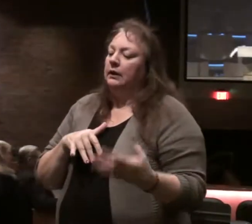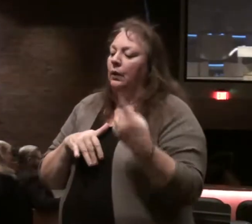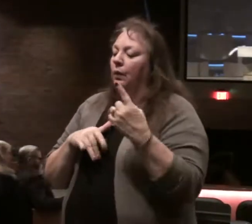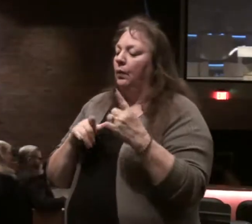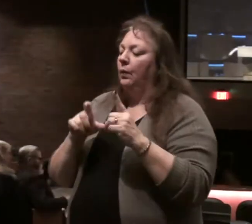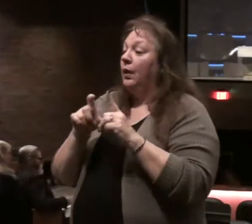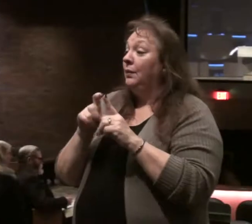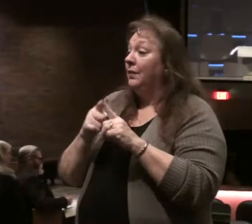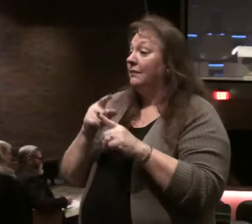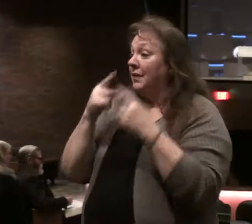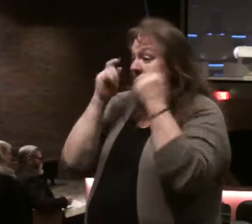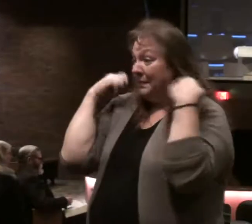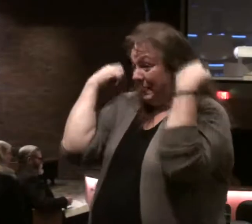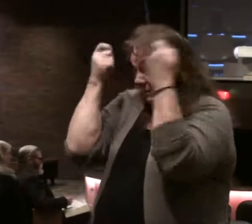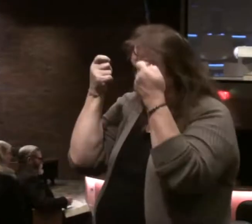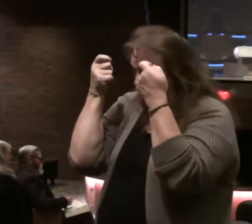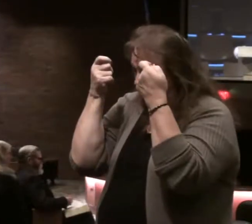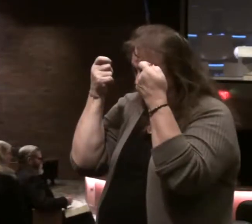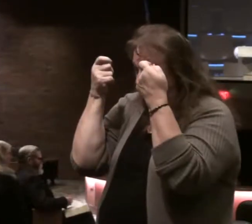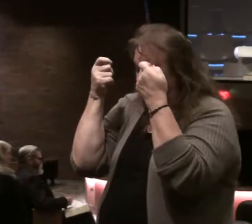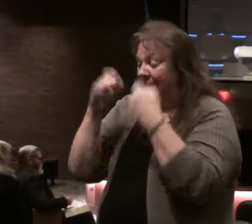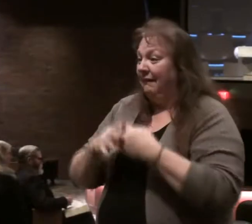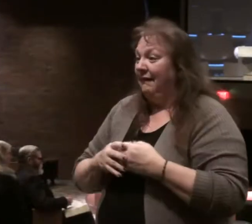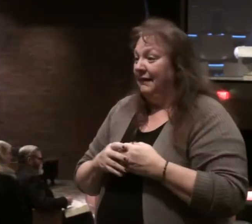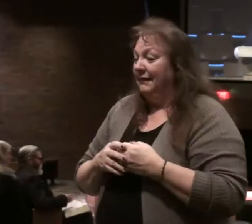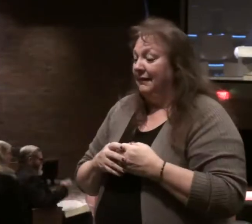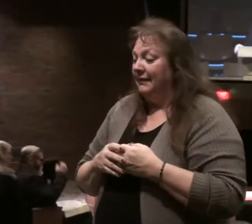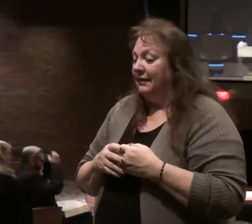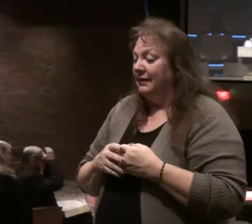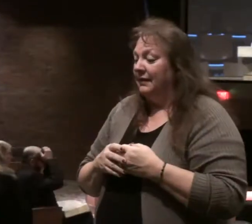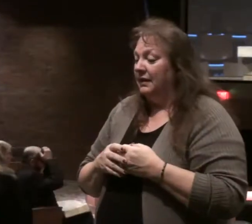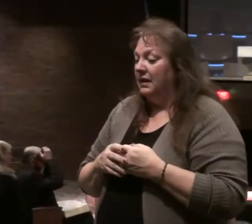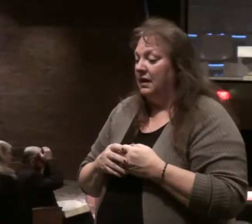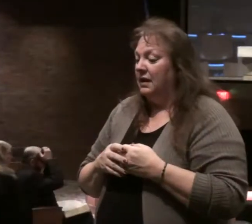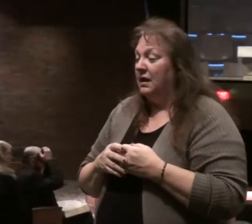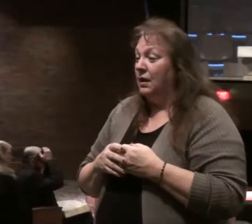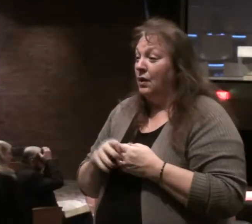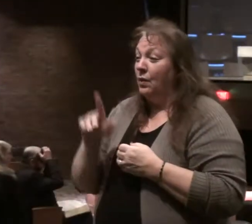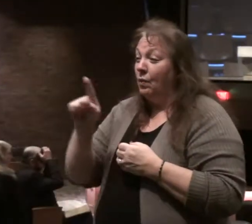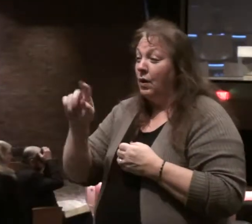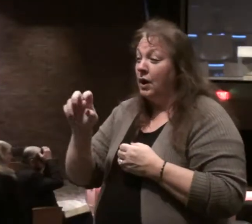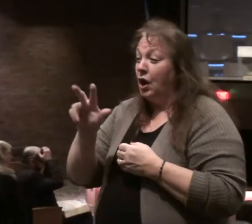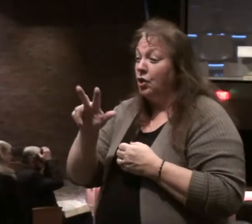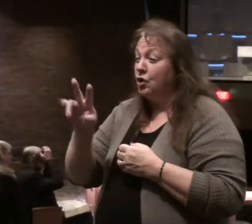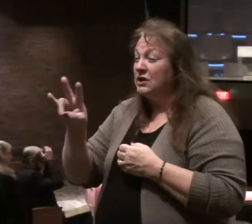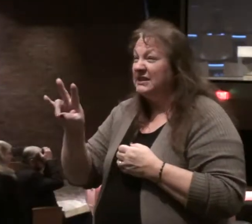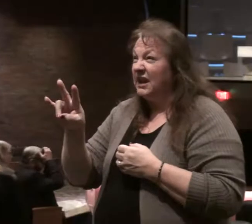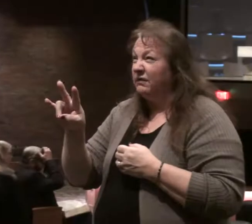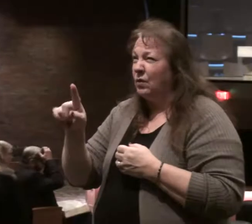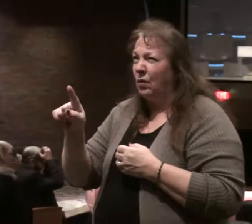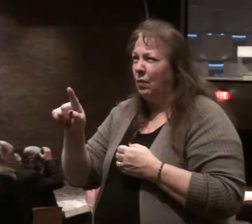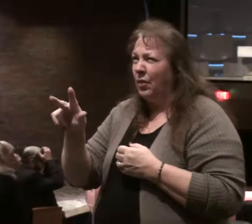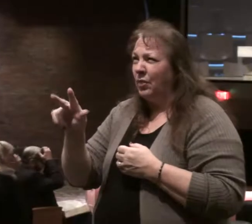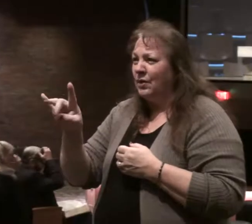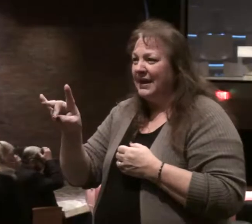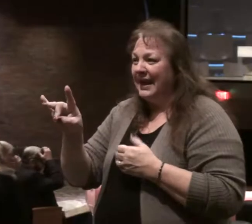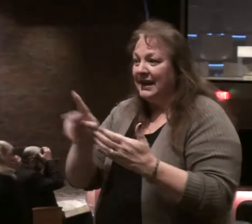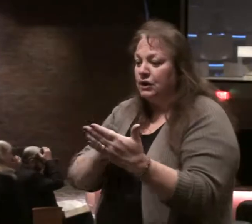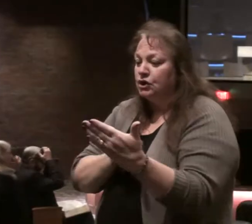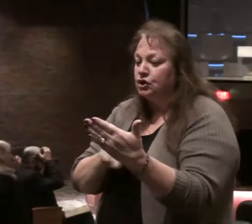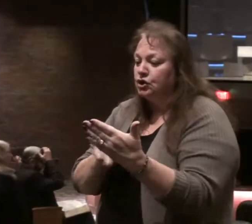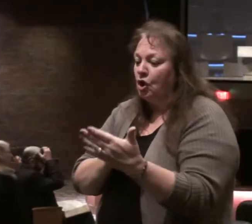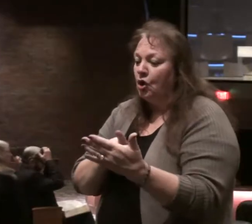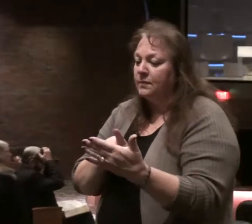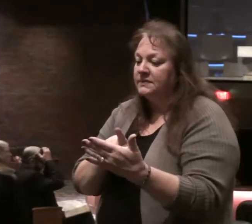order of the monks got up to going through 137 or 138 psalms